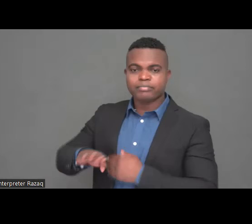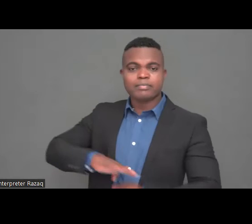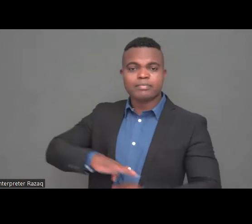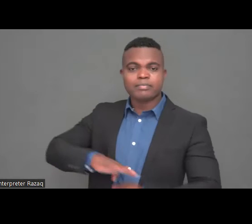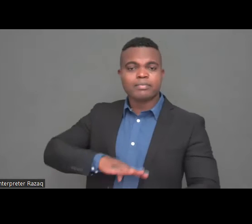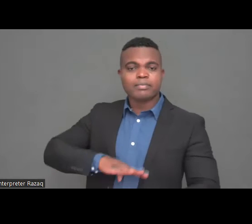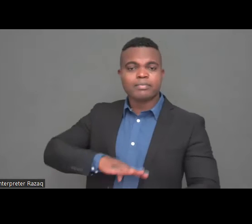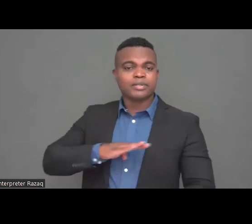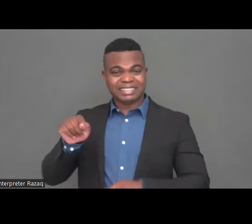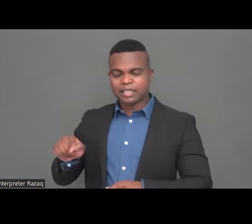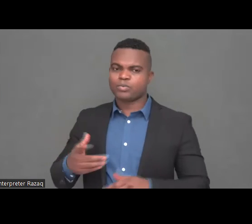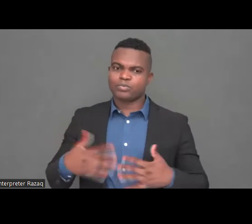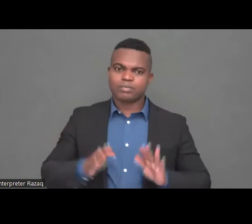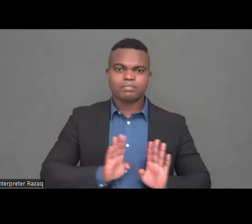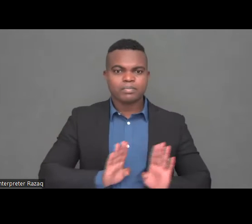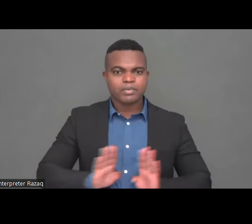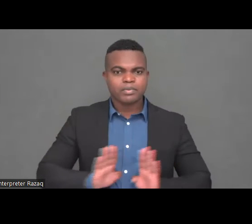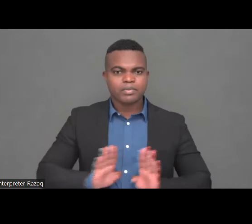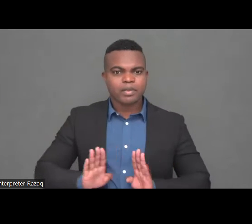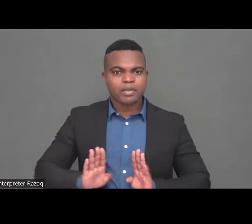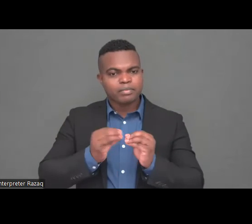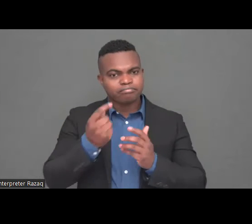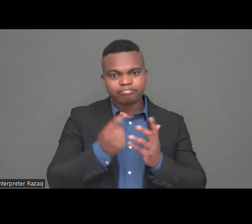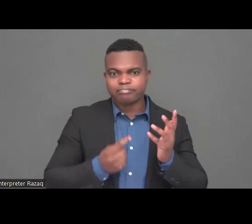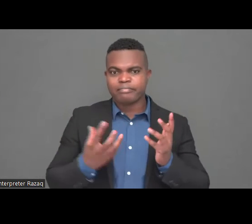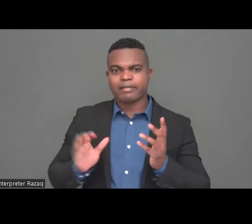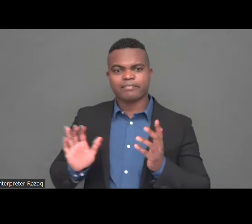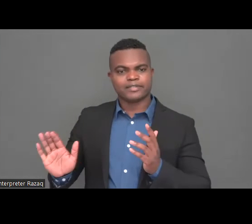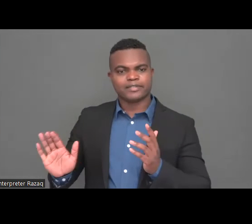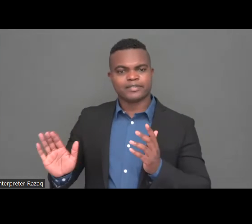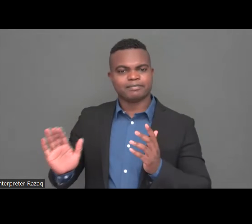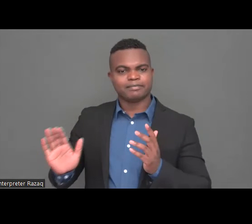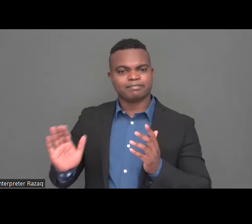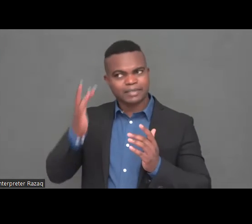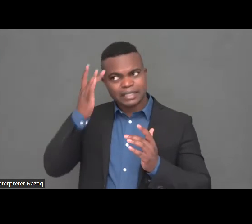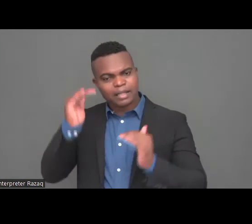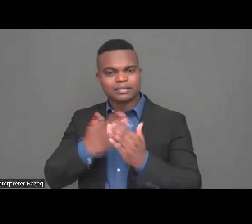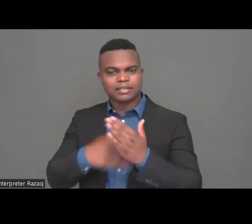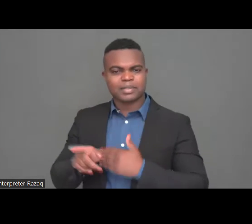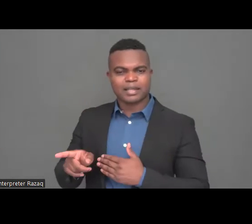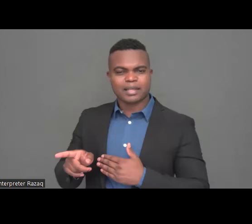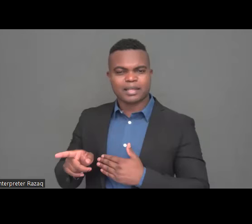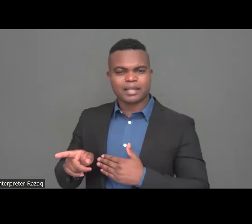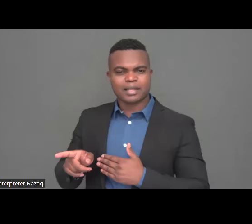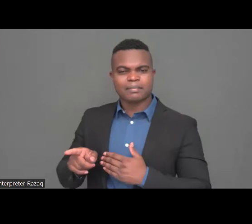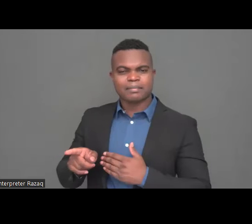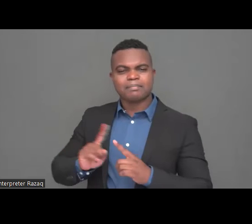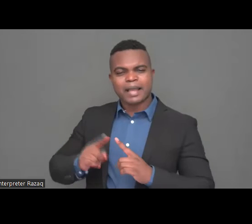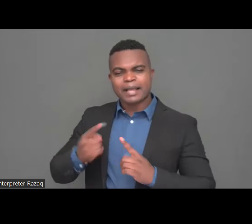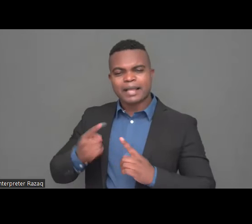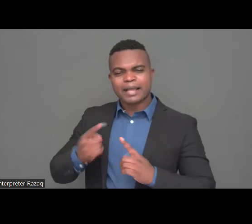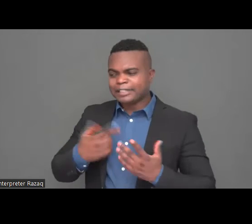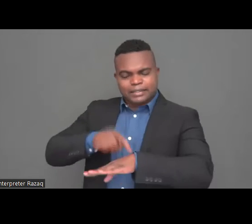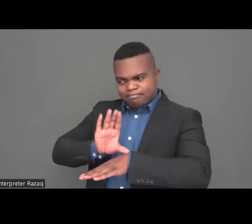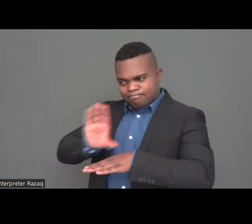Because he's aggressive and he's auto aggressive. And I have to harmonize